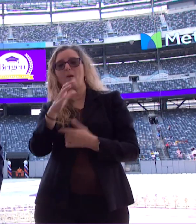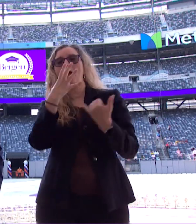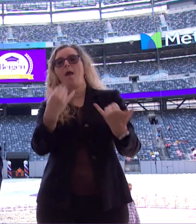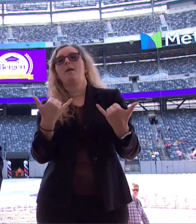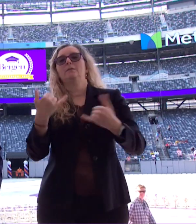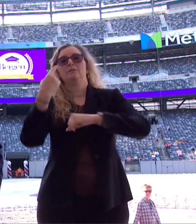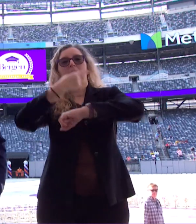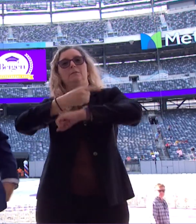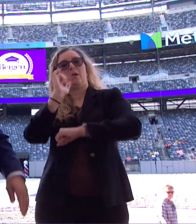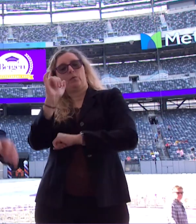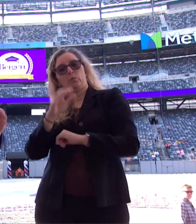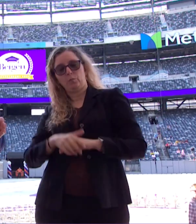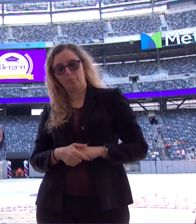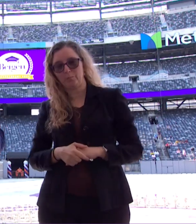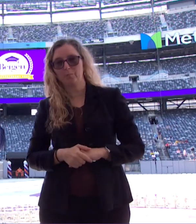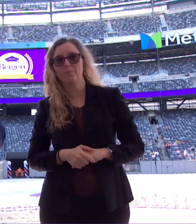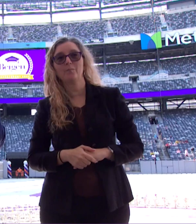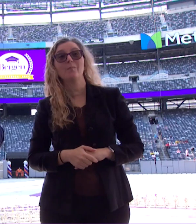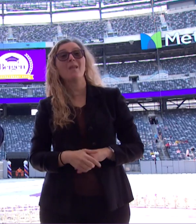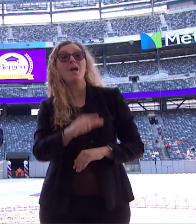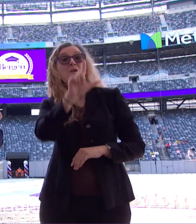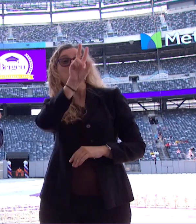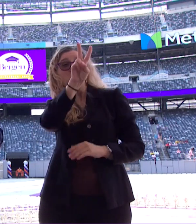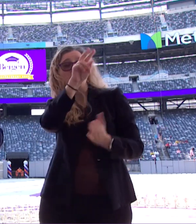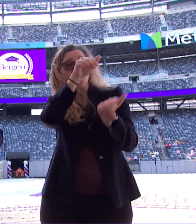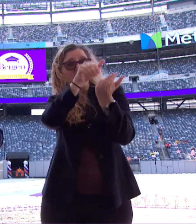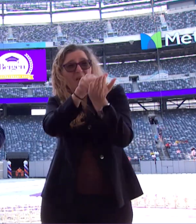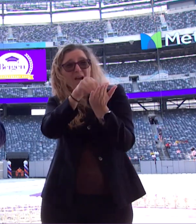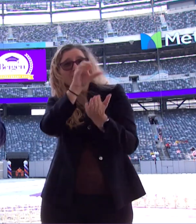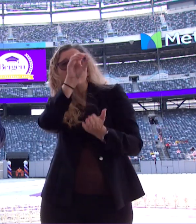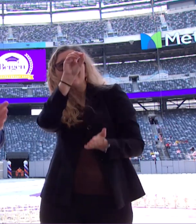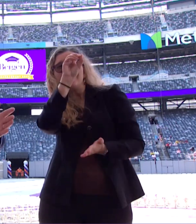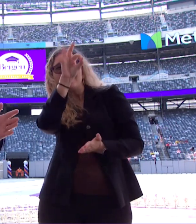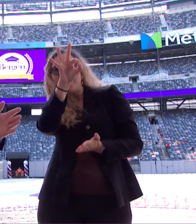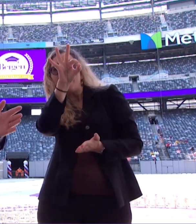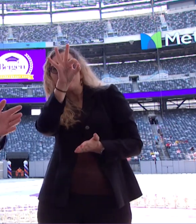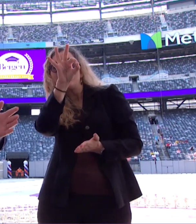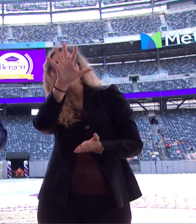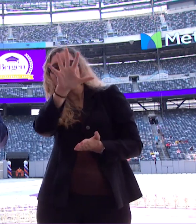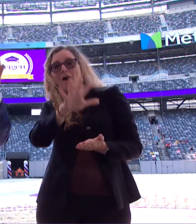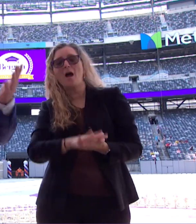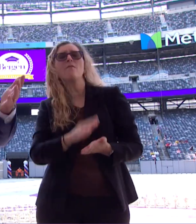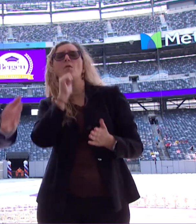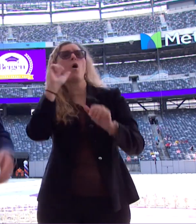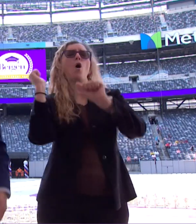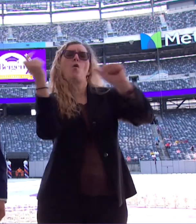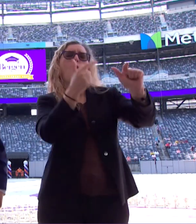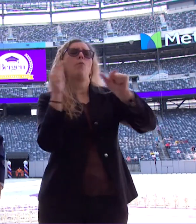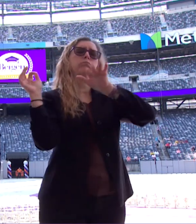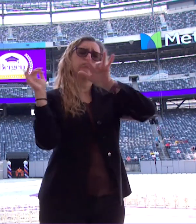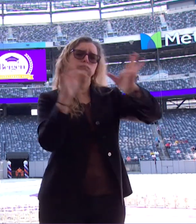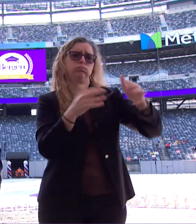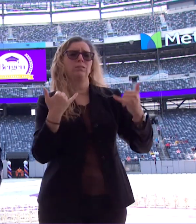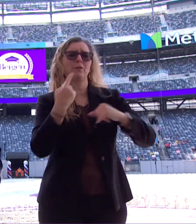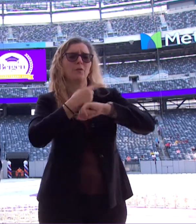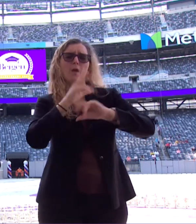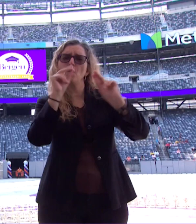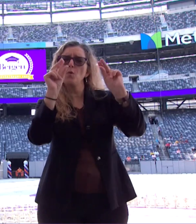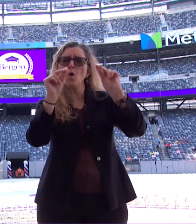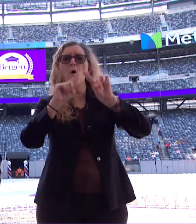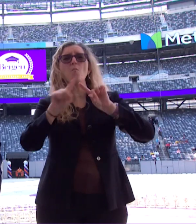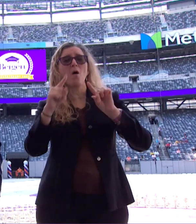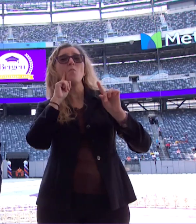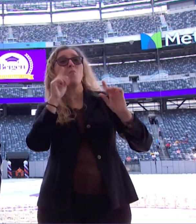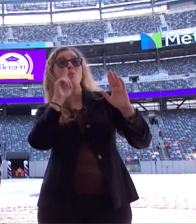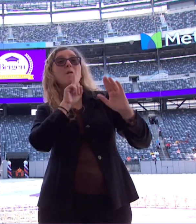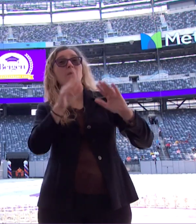in May as well. 2,095 in the class. Not all of them will be here today. We understand that. But we do expect